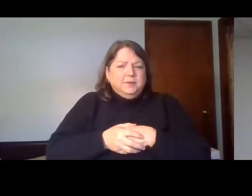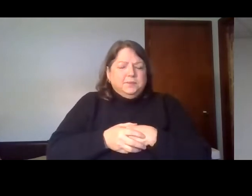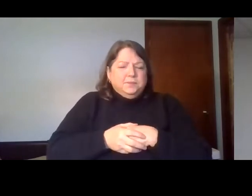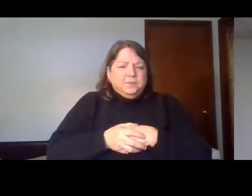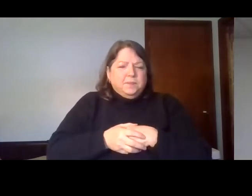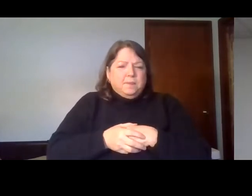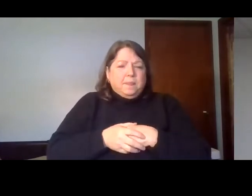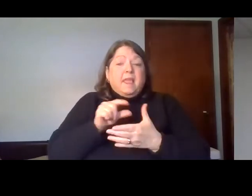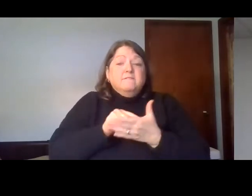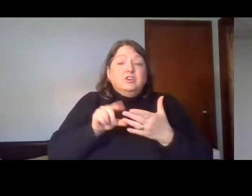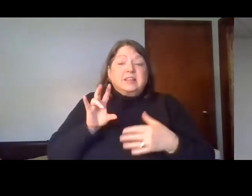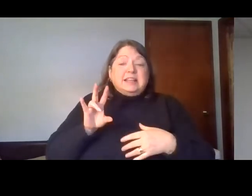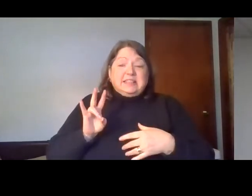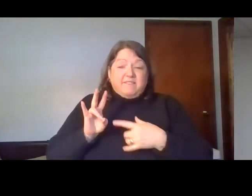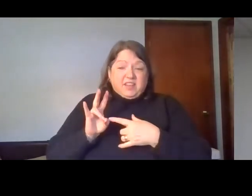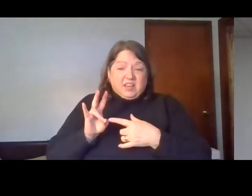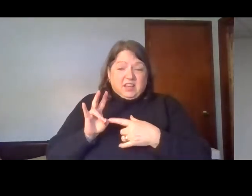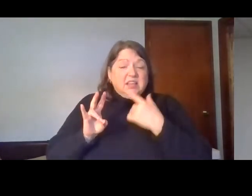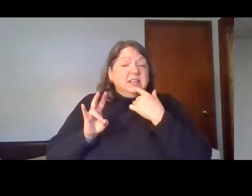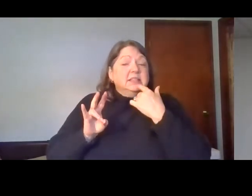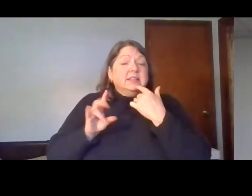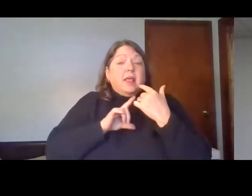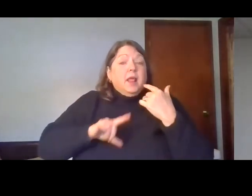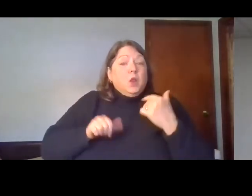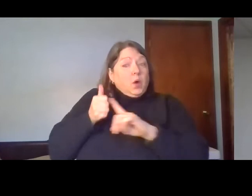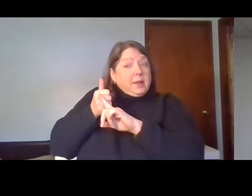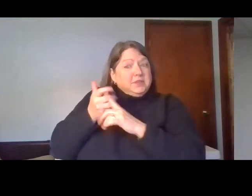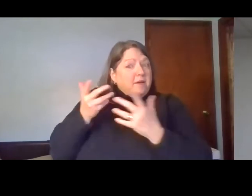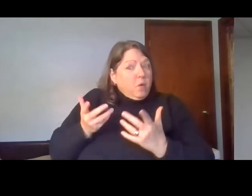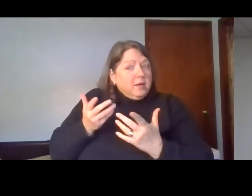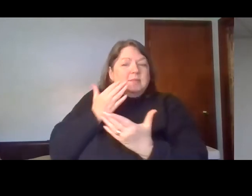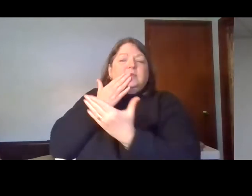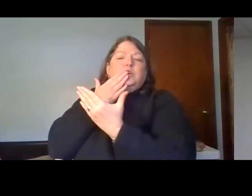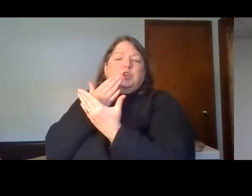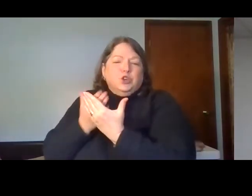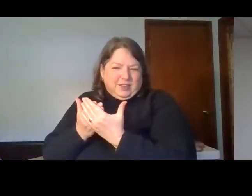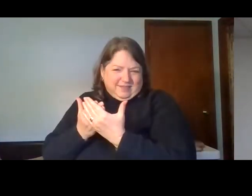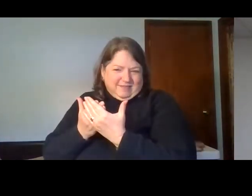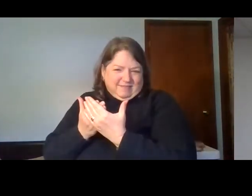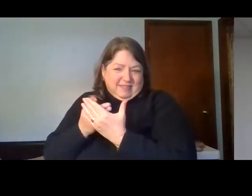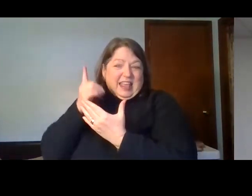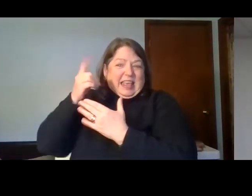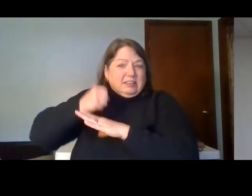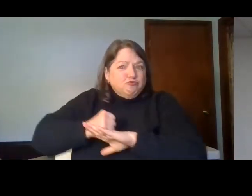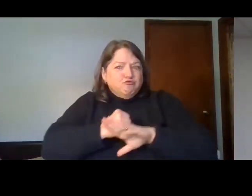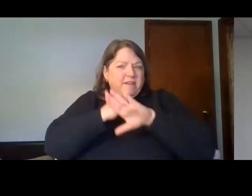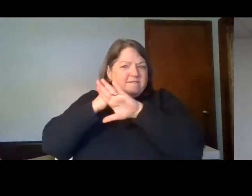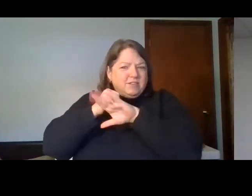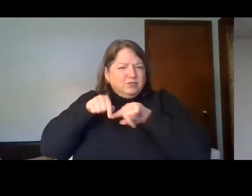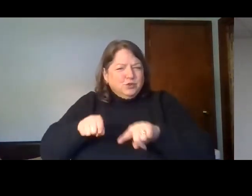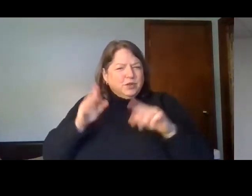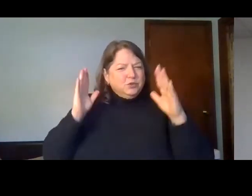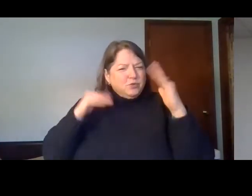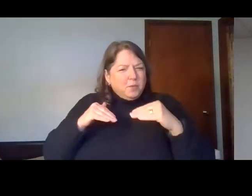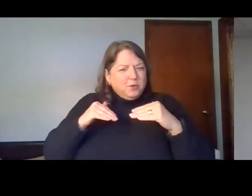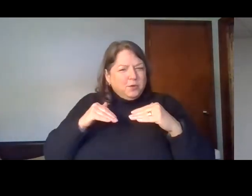first part of verse 7. Verse 7 says, The Lord is good, a refuge in times of trouble, who cares for those who trust in him. So